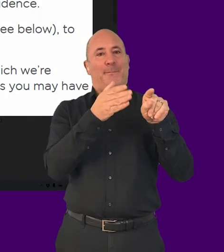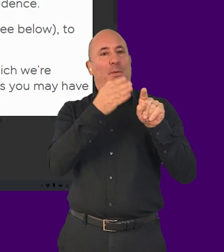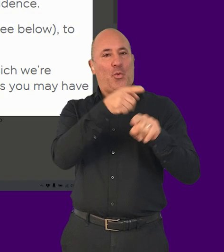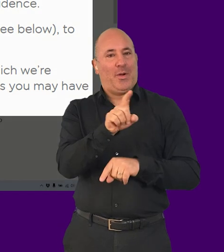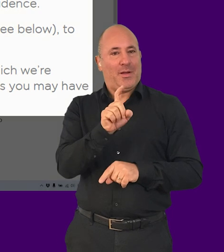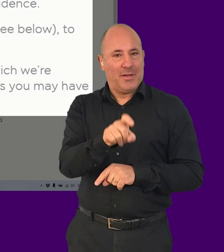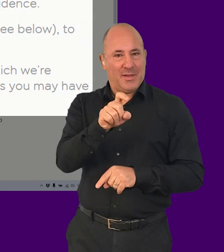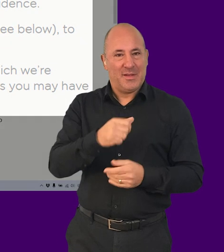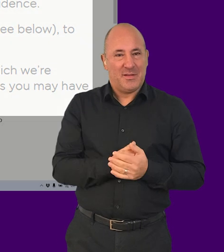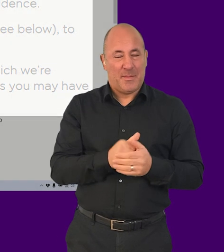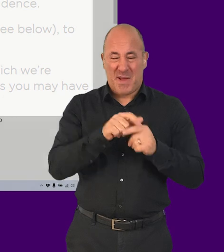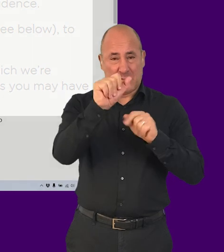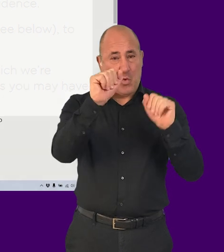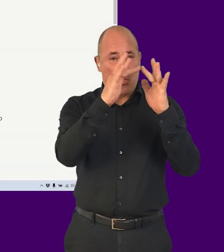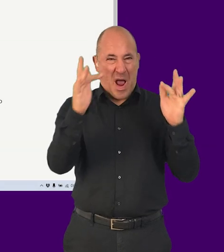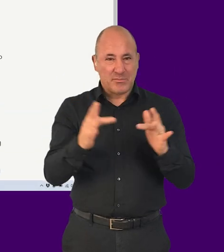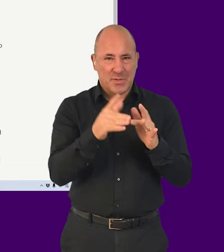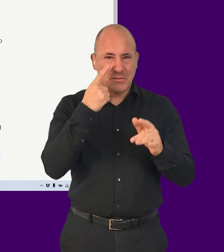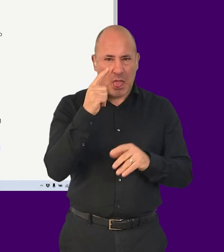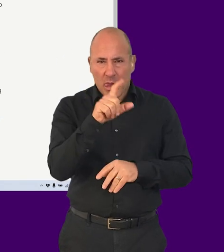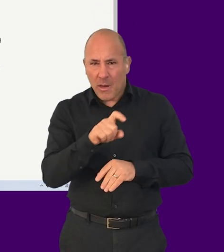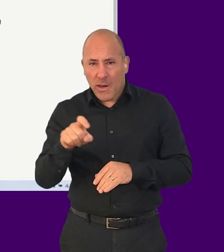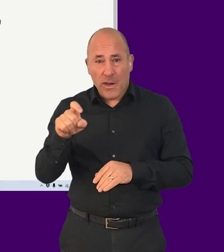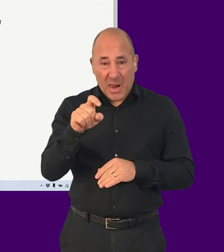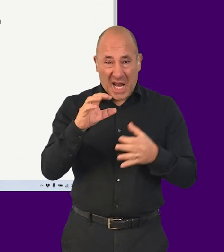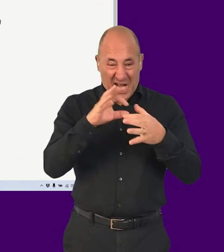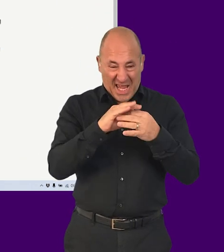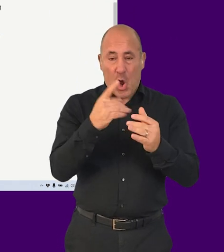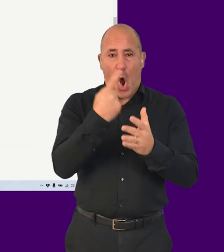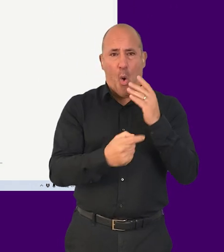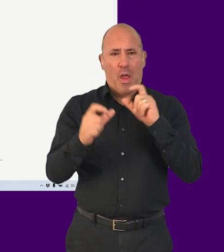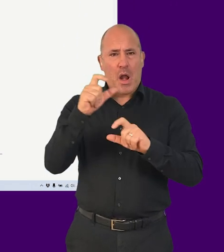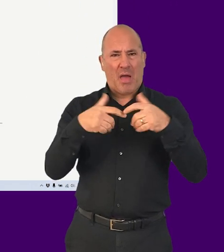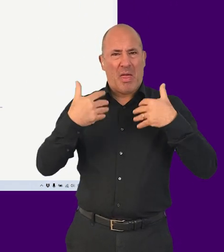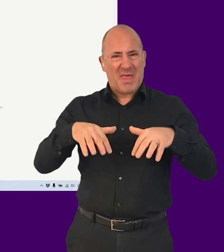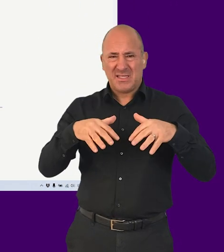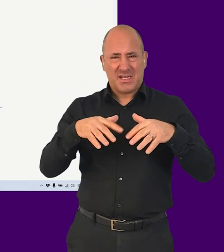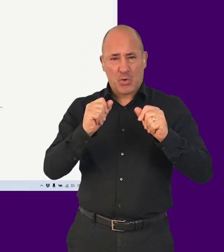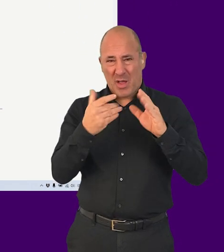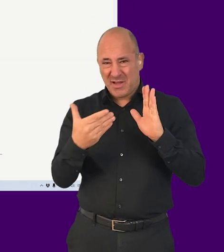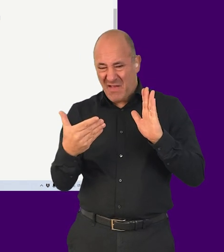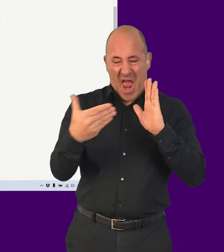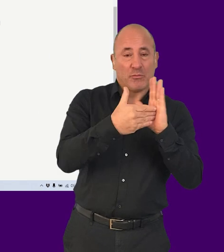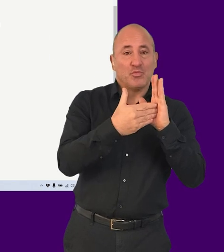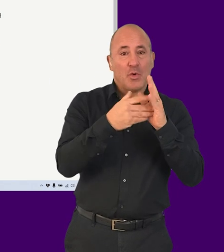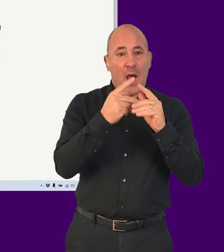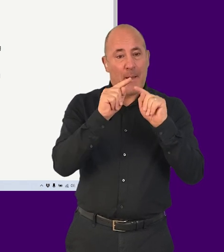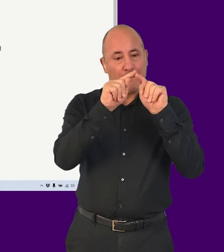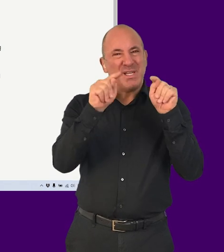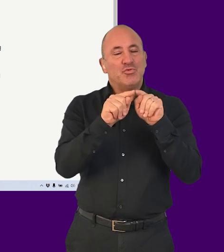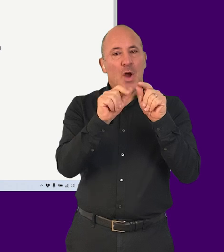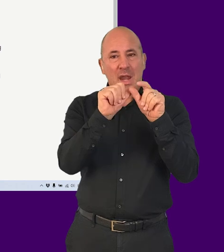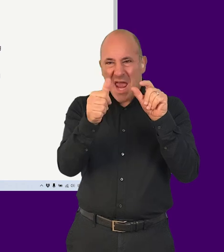Go through your website and check that links are not just identified by color, but that they also have an additional visual cue.